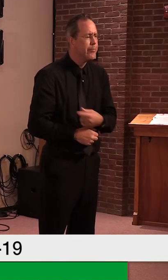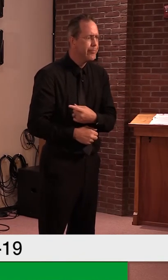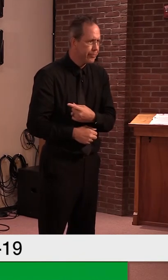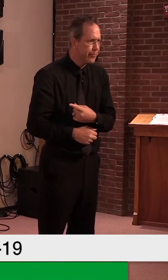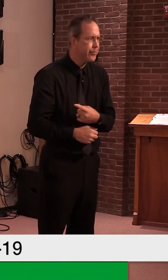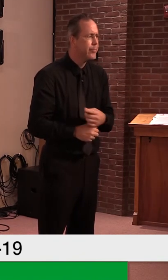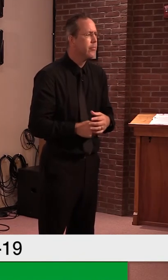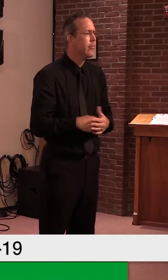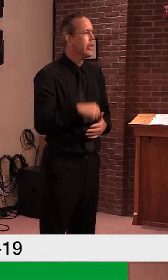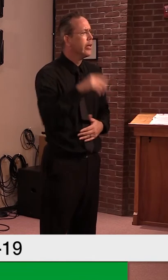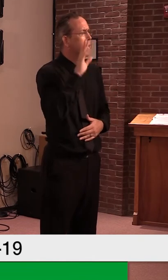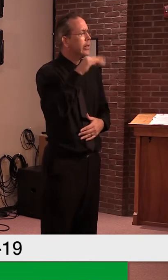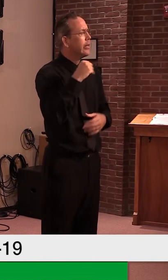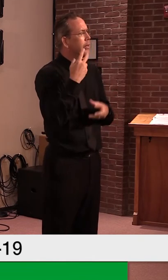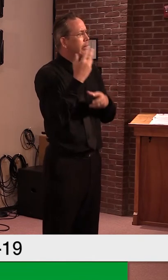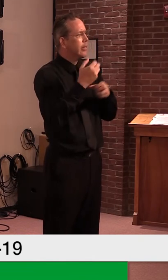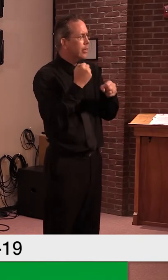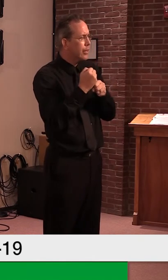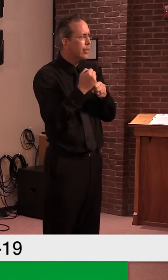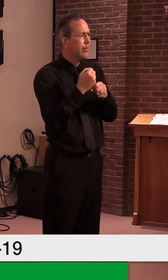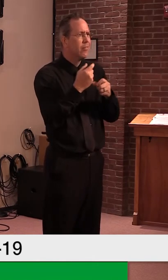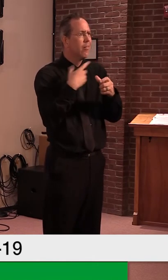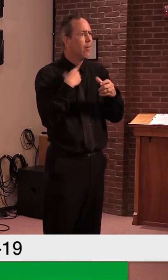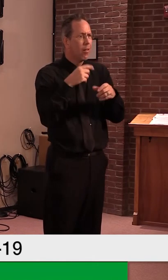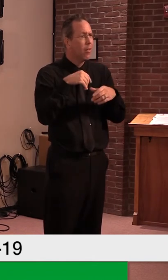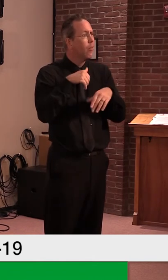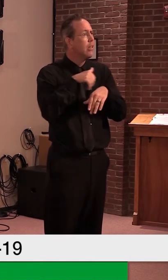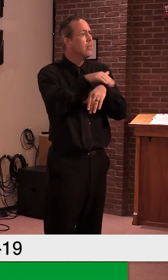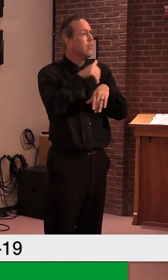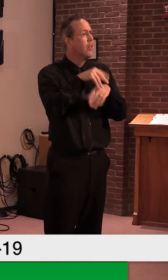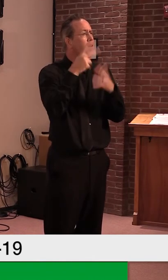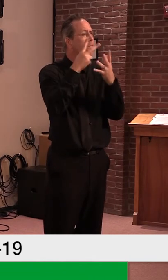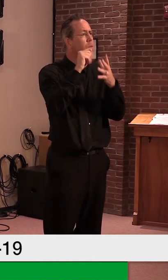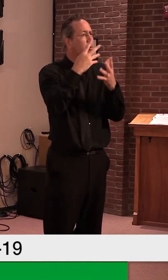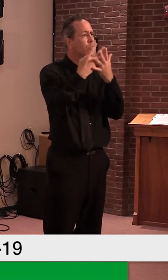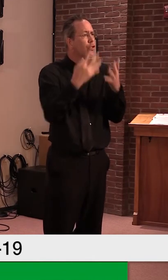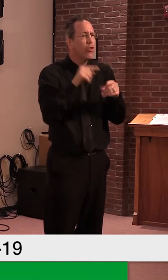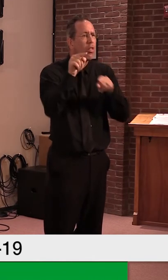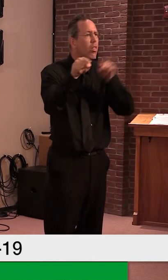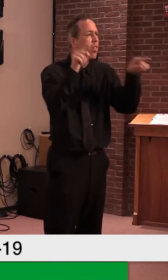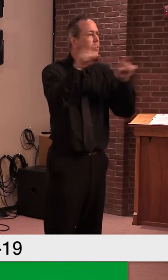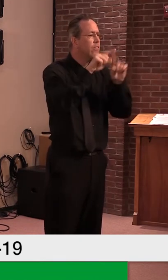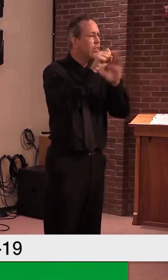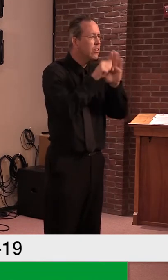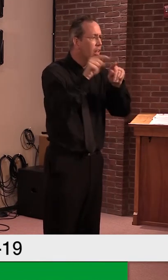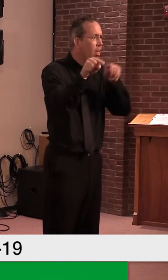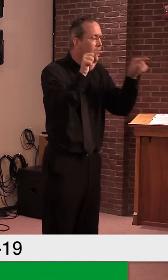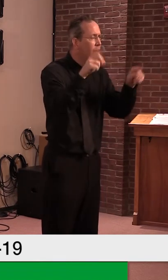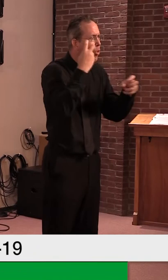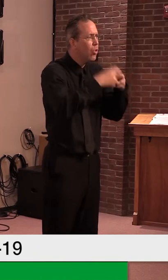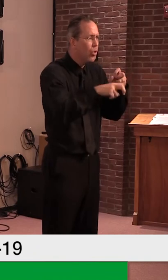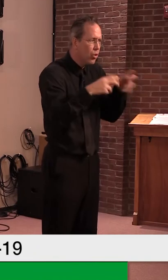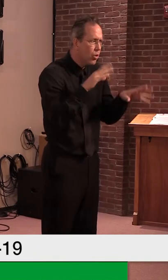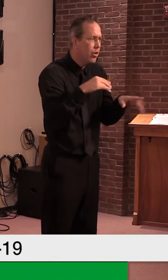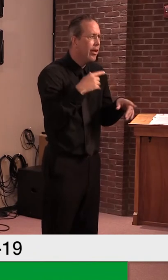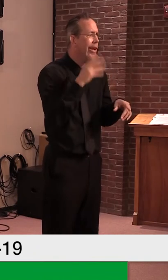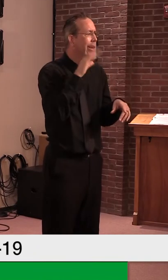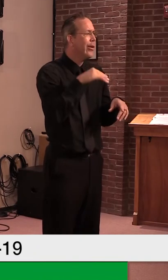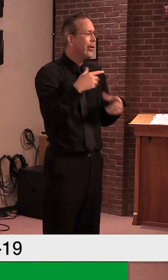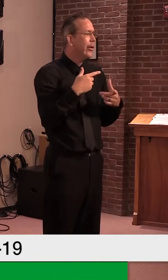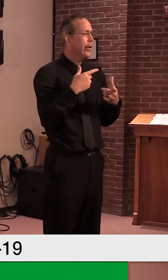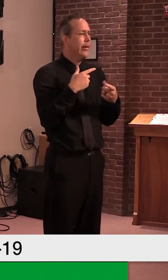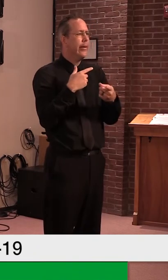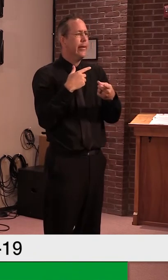facilities. Um, as you mentioned, this isn't going to change overnight, but if we don't start, it'll never change. And, uh,